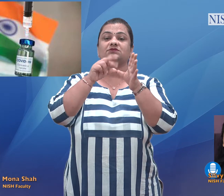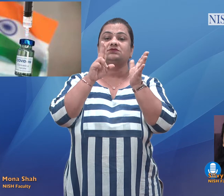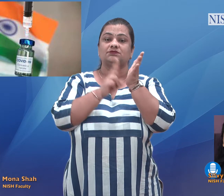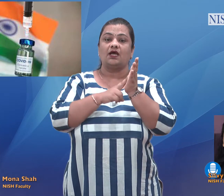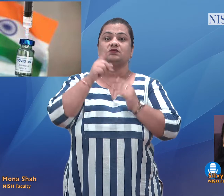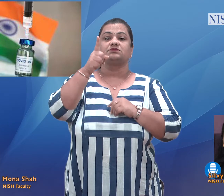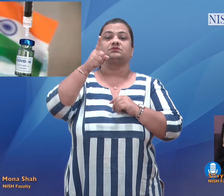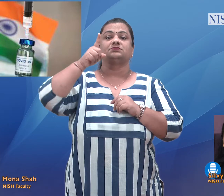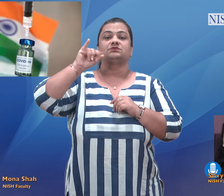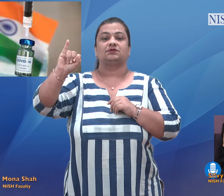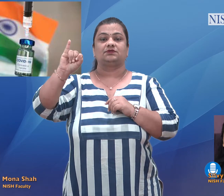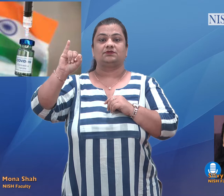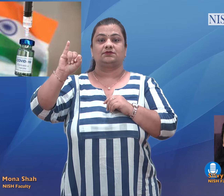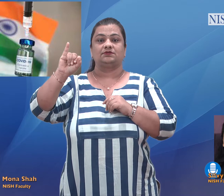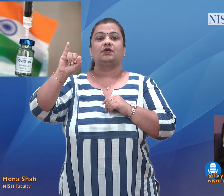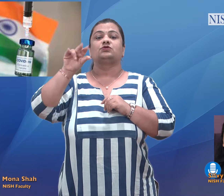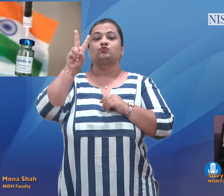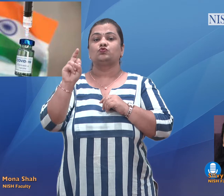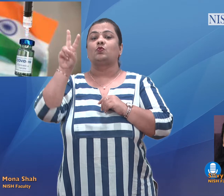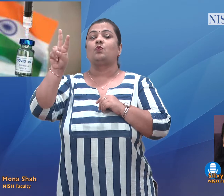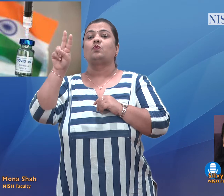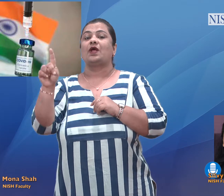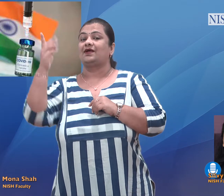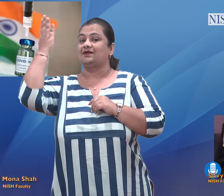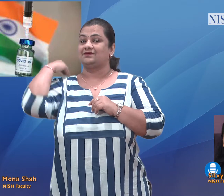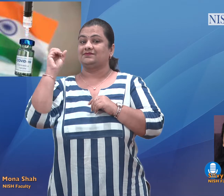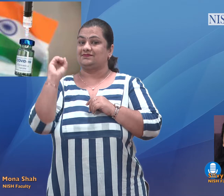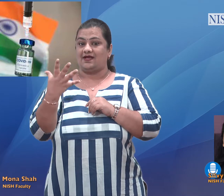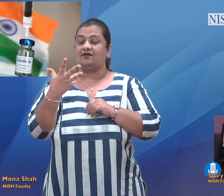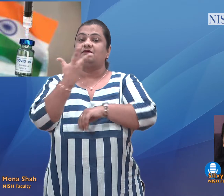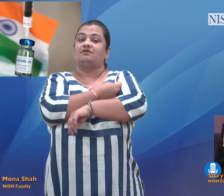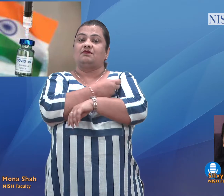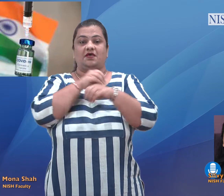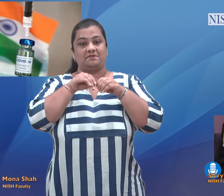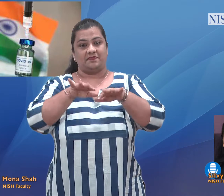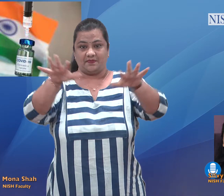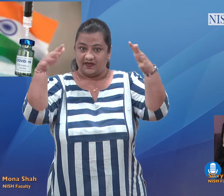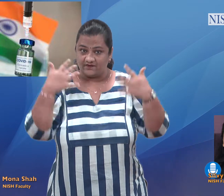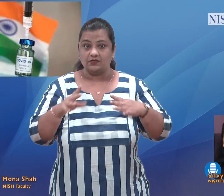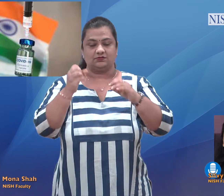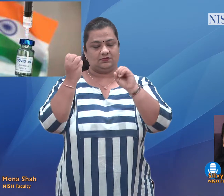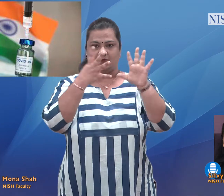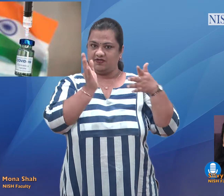nine months to reach the 100 crore vaccination mark and another nine months to the 200 crore milestone.